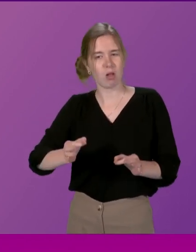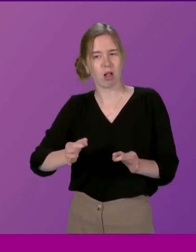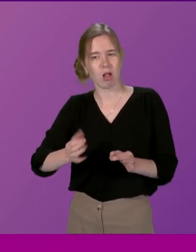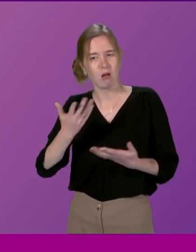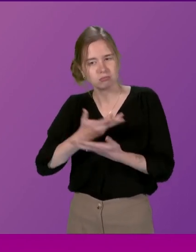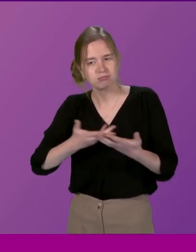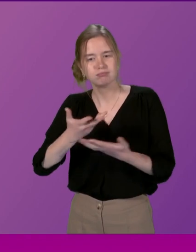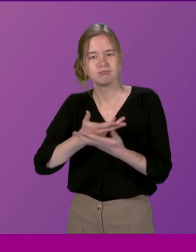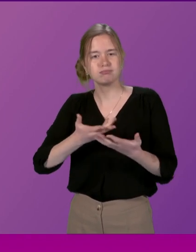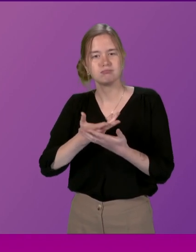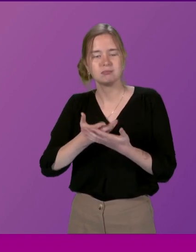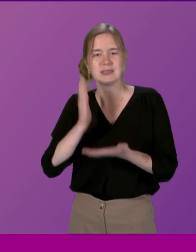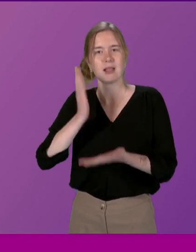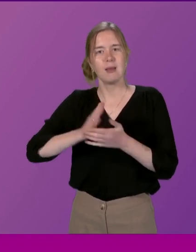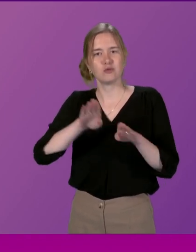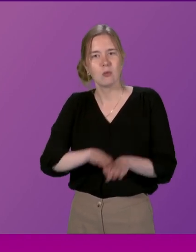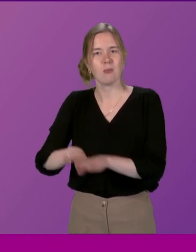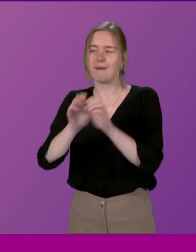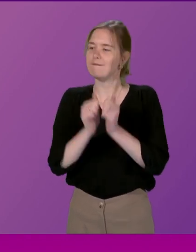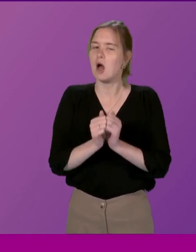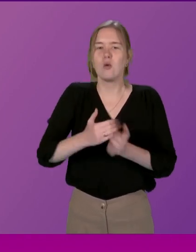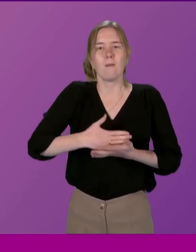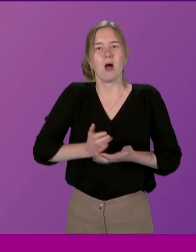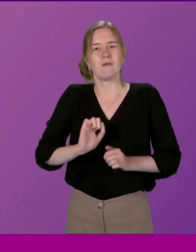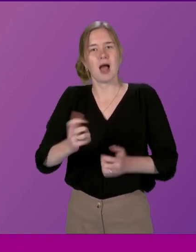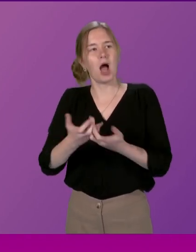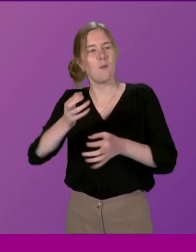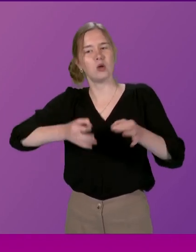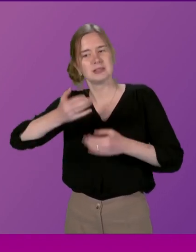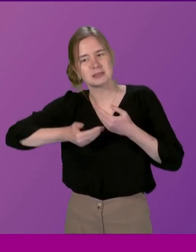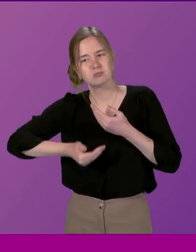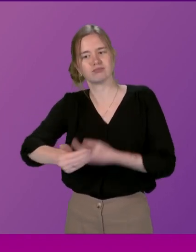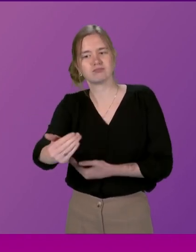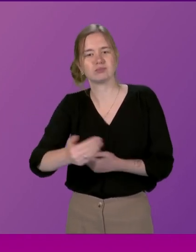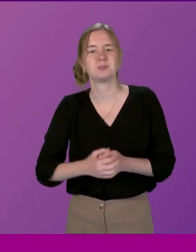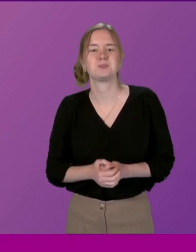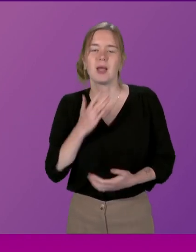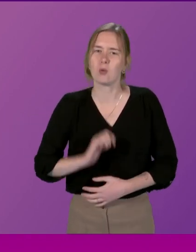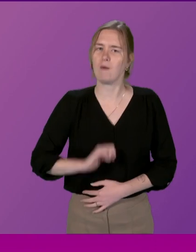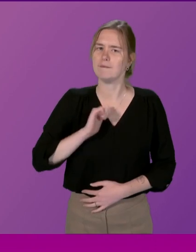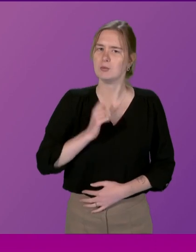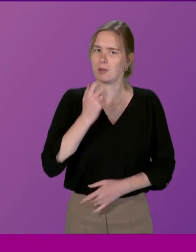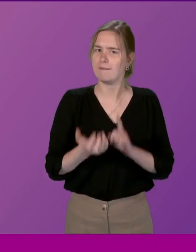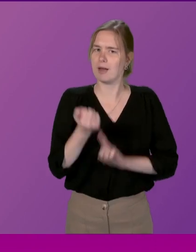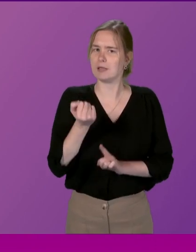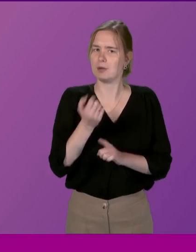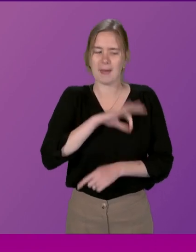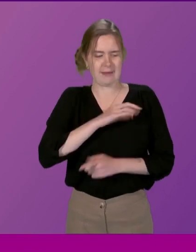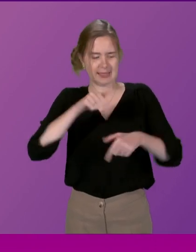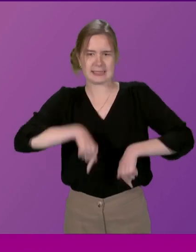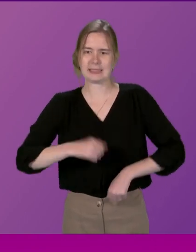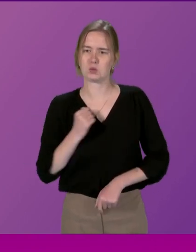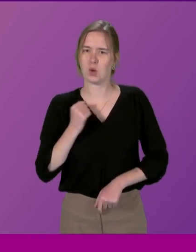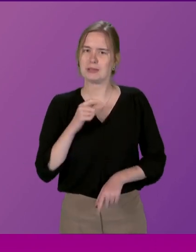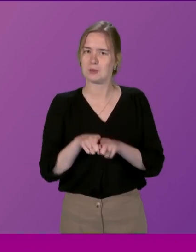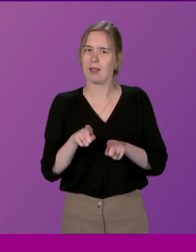That the development of democracy has been a valued part of how they do politics And I confident that we can find a way to get these benefits here in the Scottish